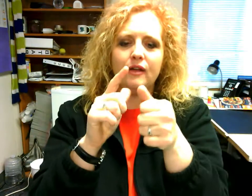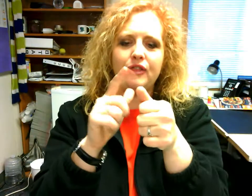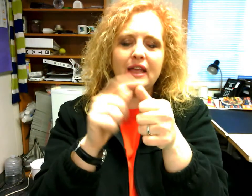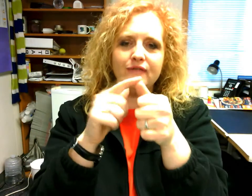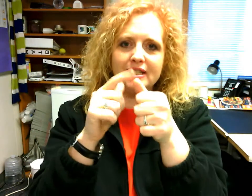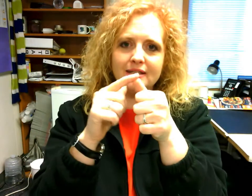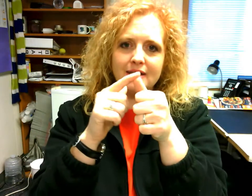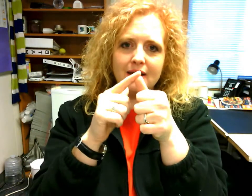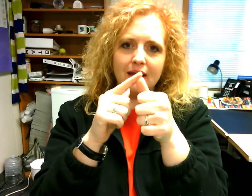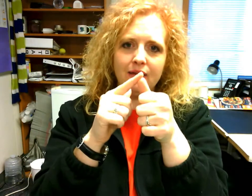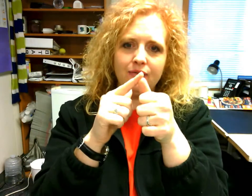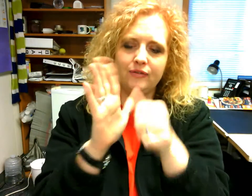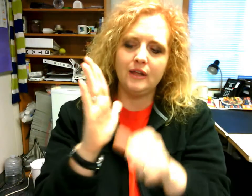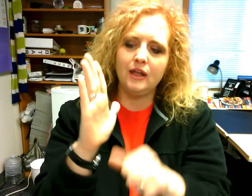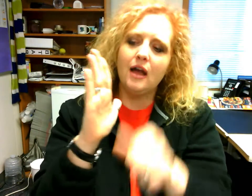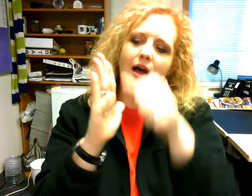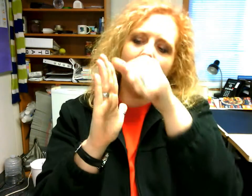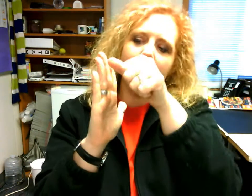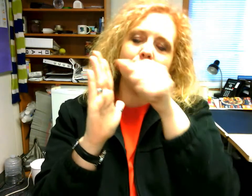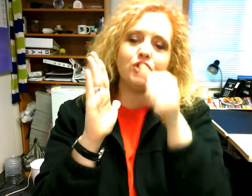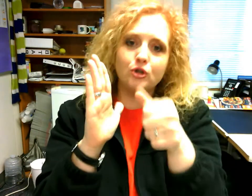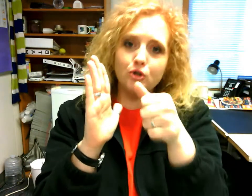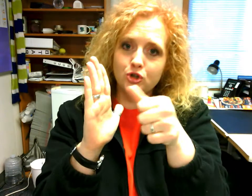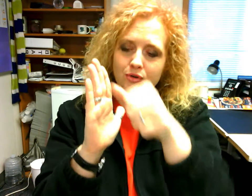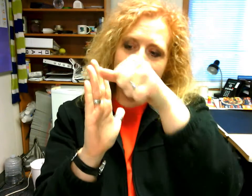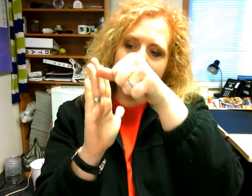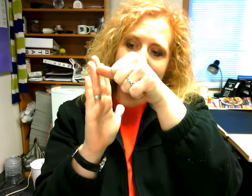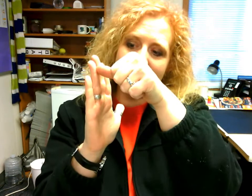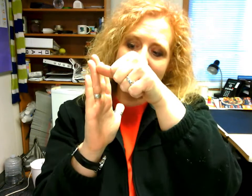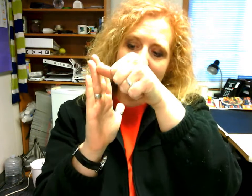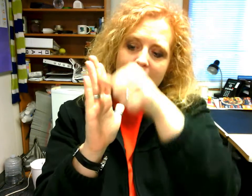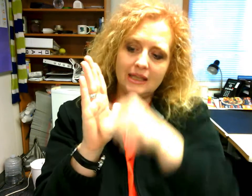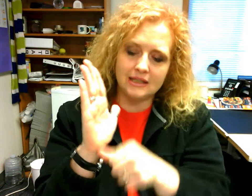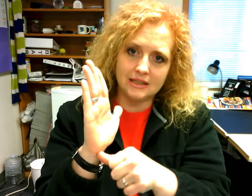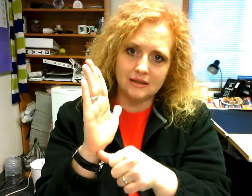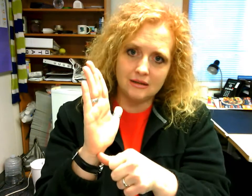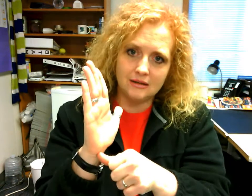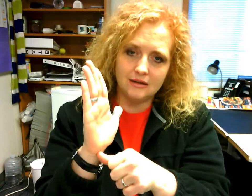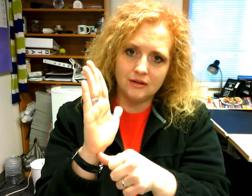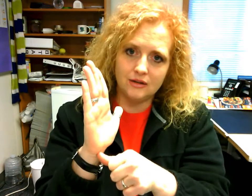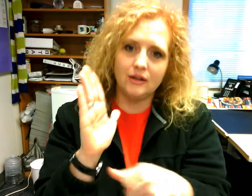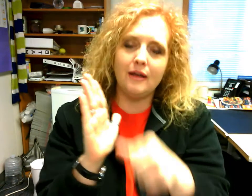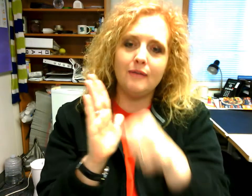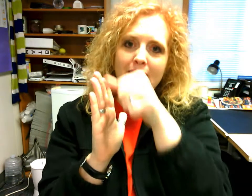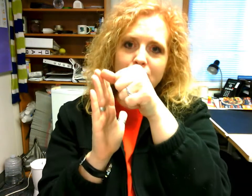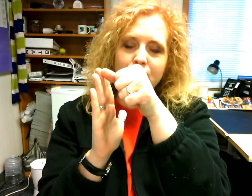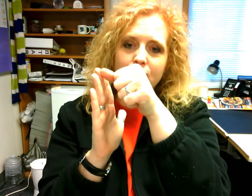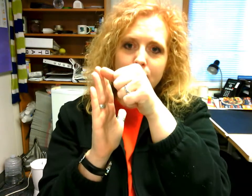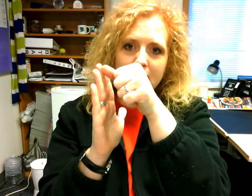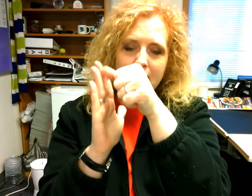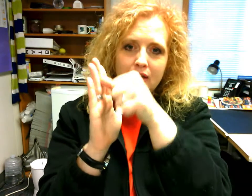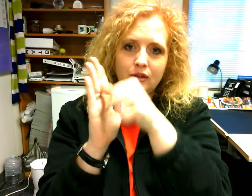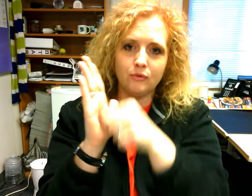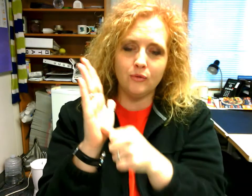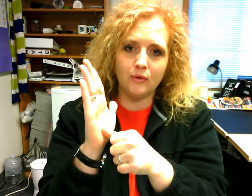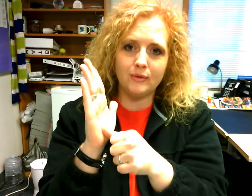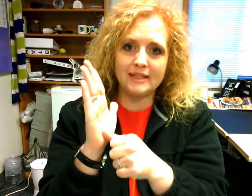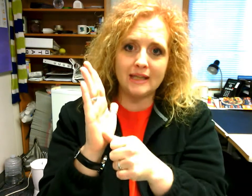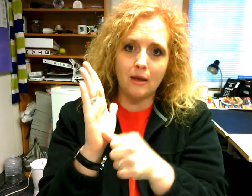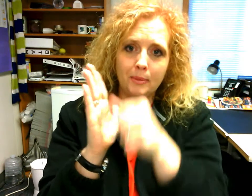think of this as the knife uh surgery is like this i imagine you're cutting through with a scalpel